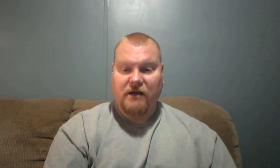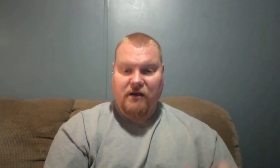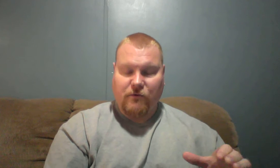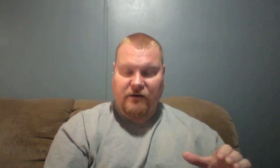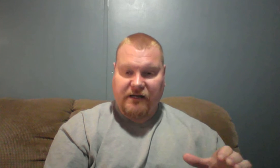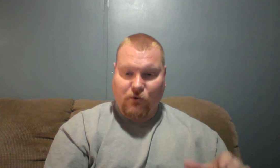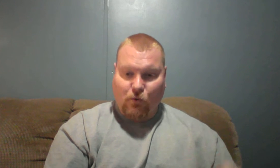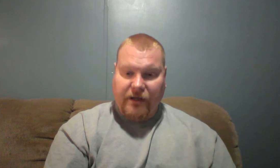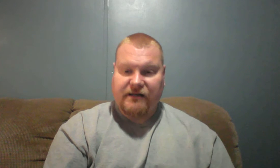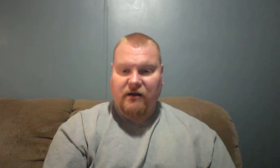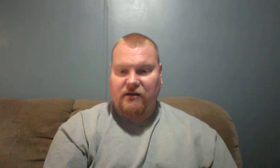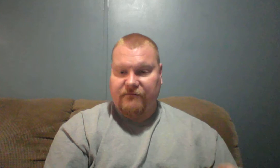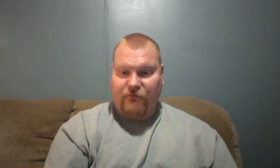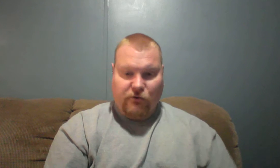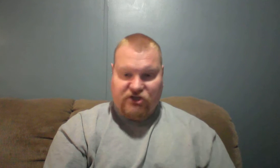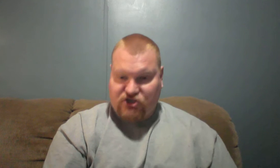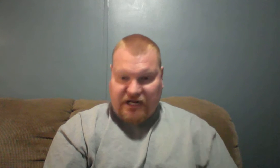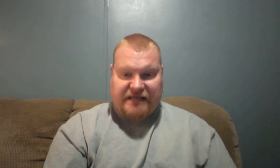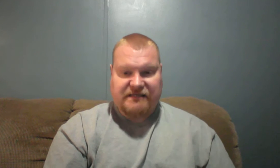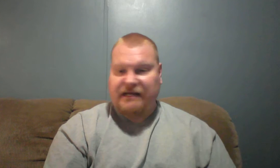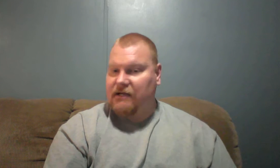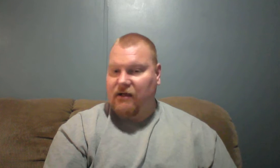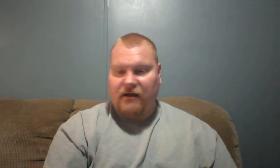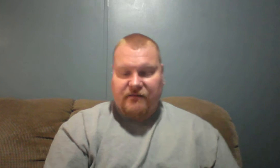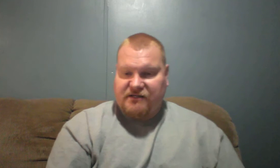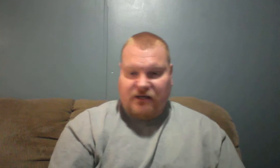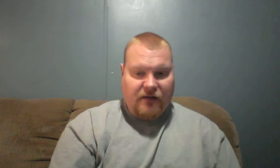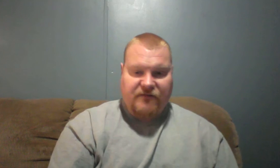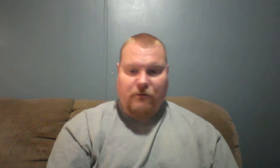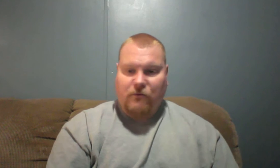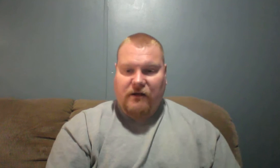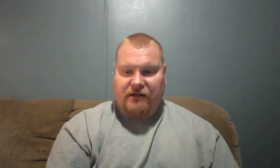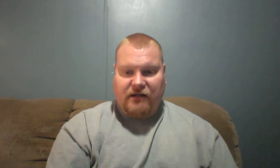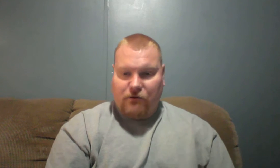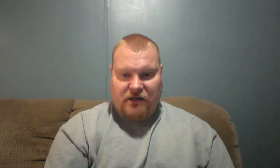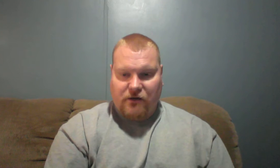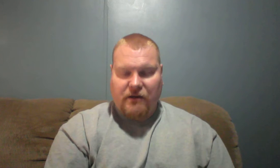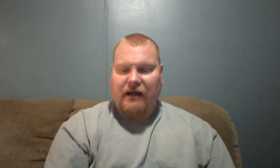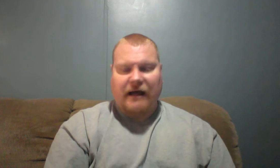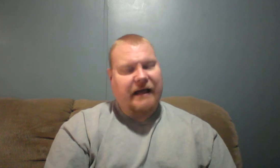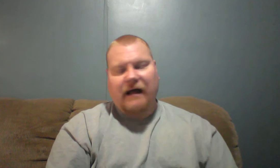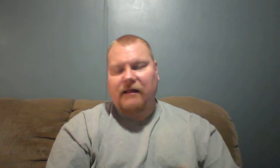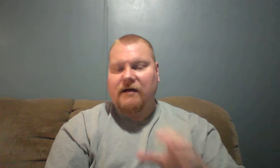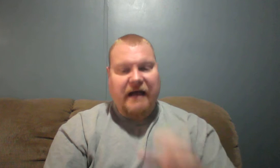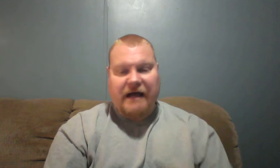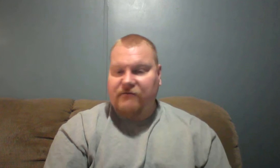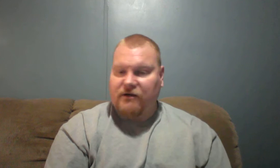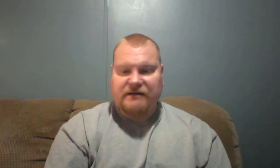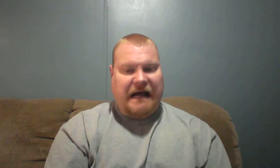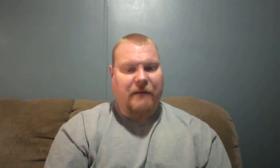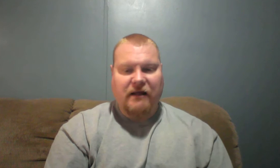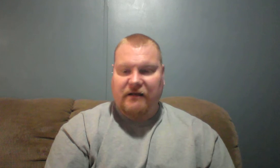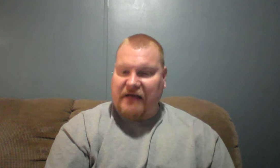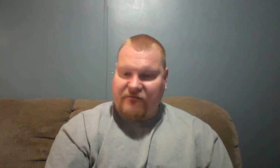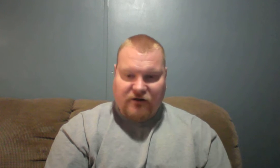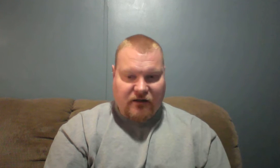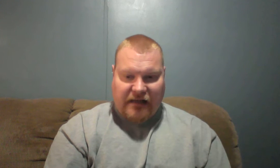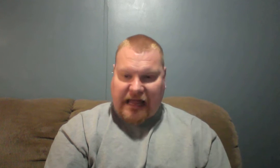We need to quit the foolish jesting, the stuff that goes on. Hey, I love having a good time. I love having a good laugh.